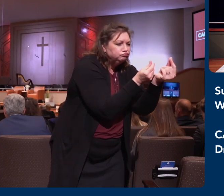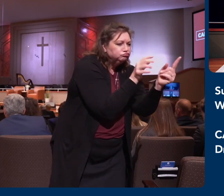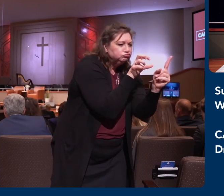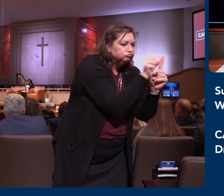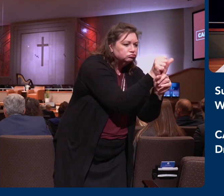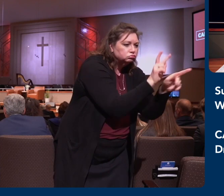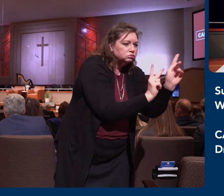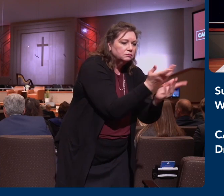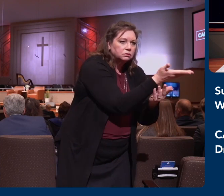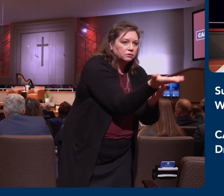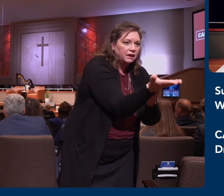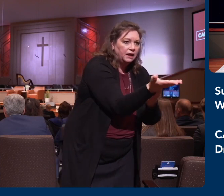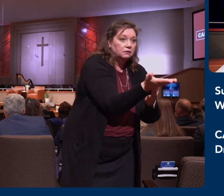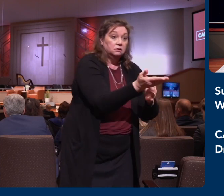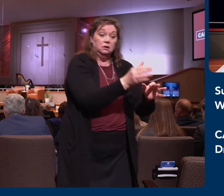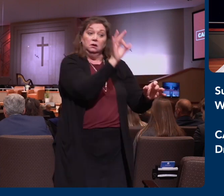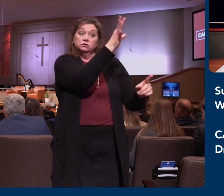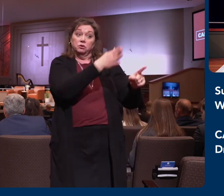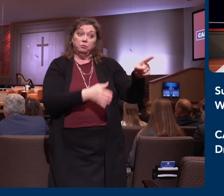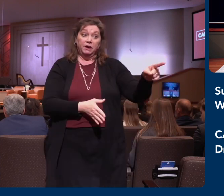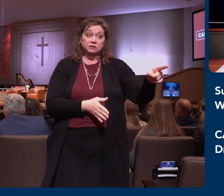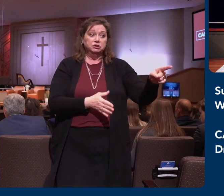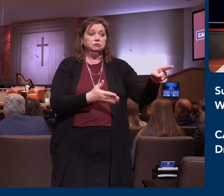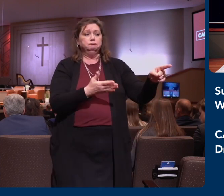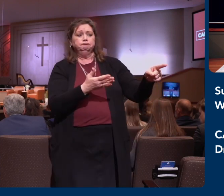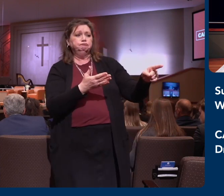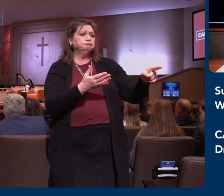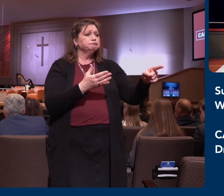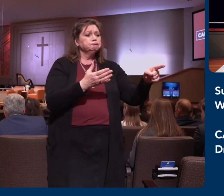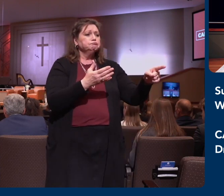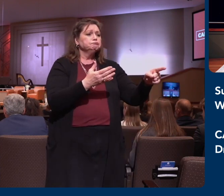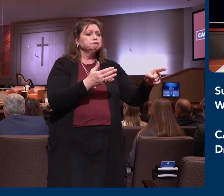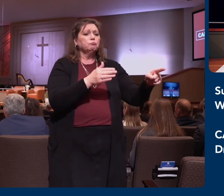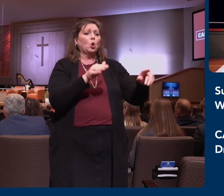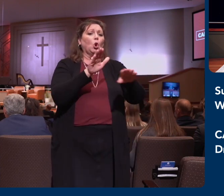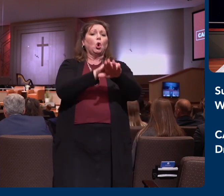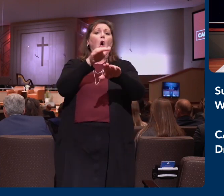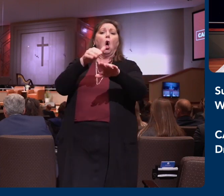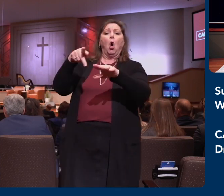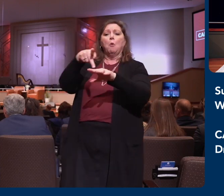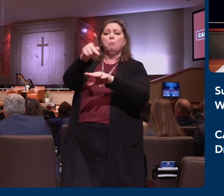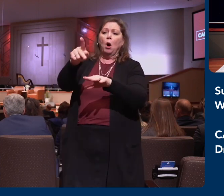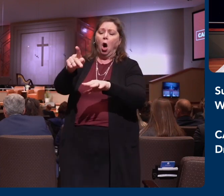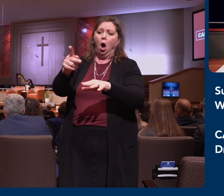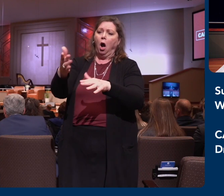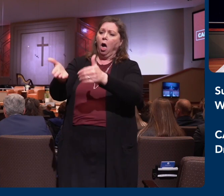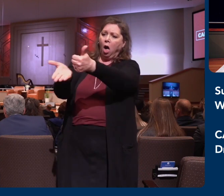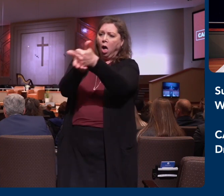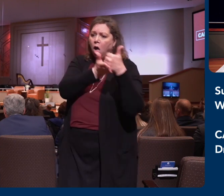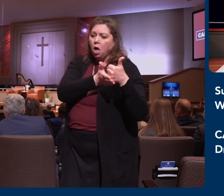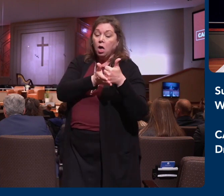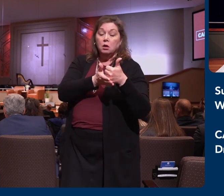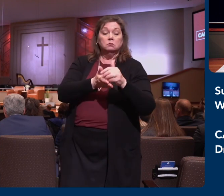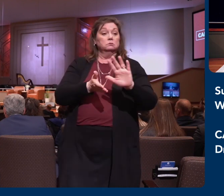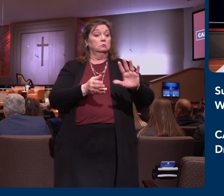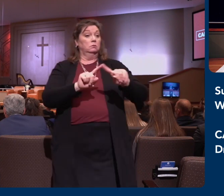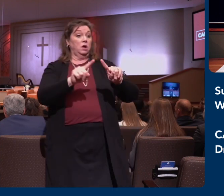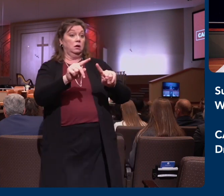was best. He went and he found the Apostle Paul. Paul, of course, was in house arrest there in Rome when he heard the